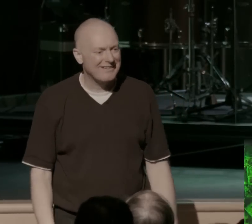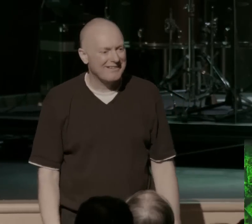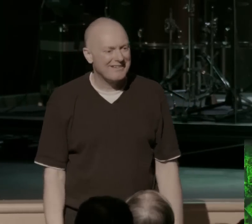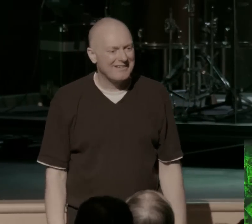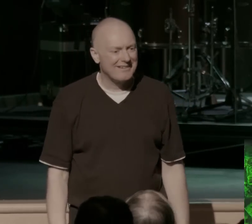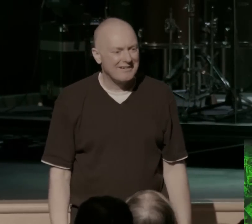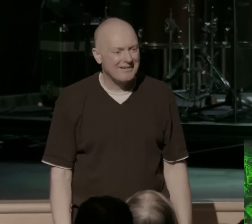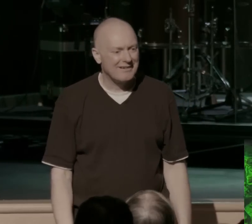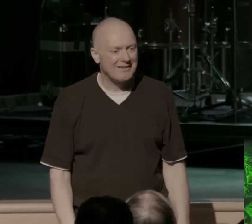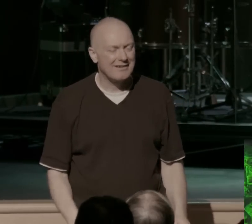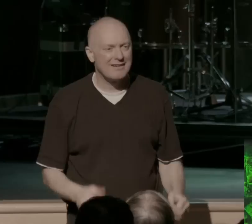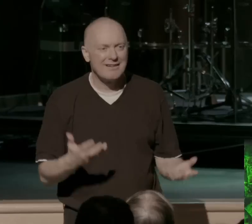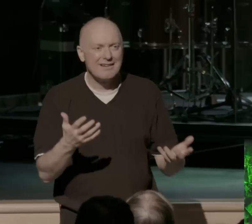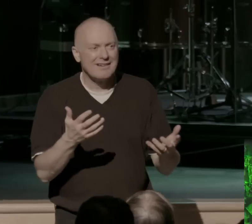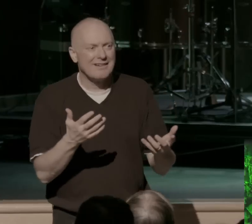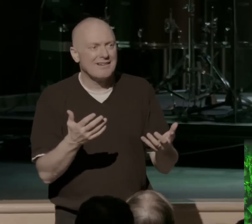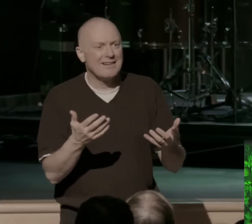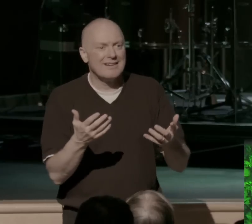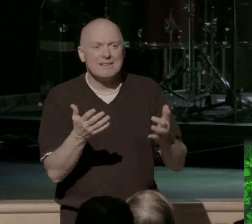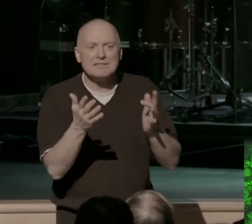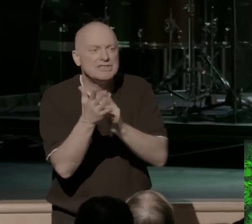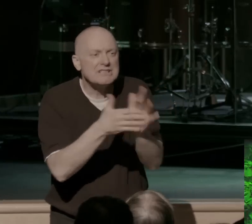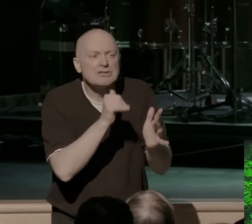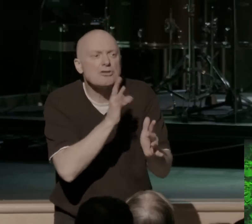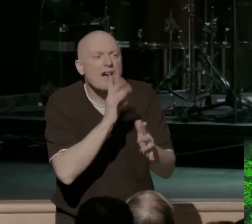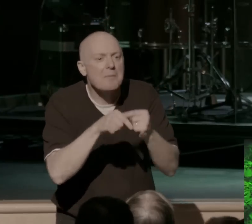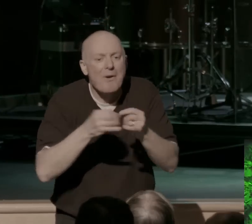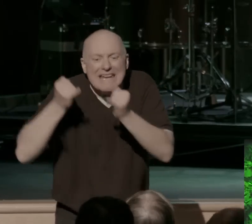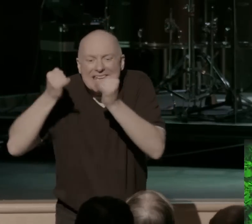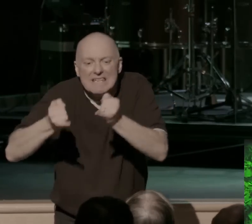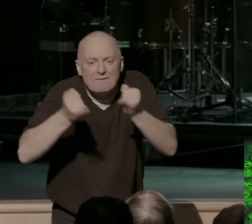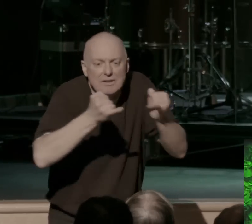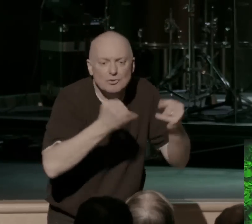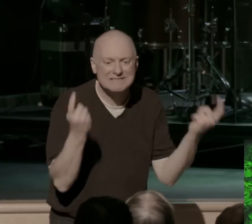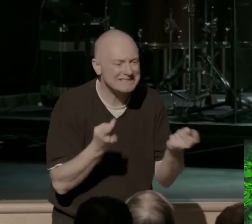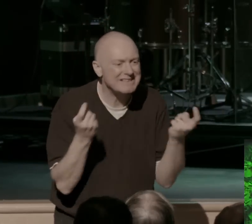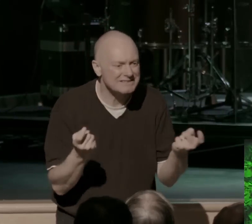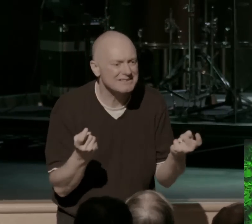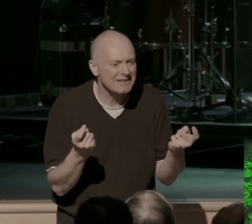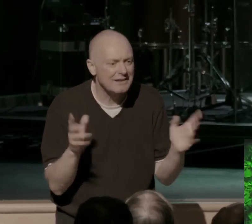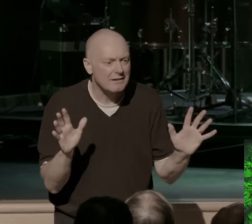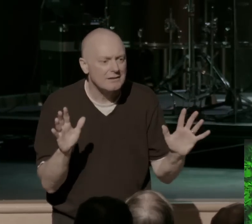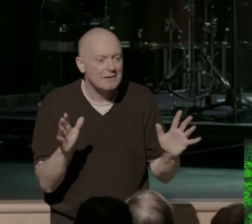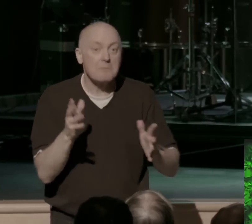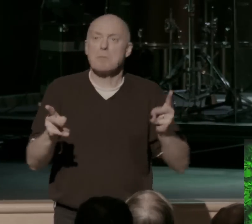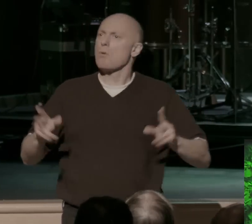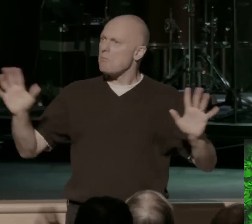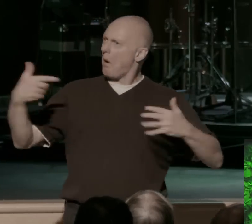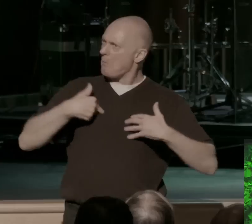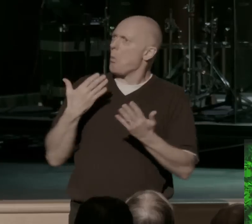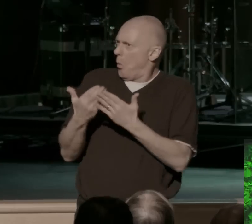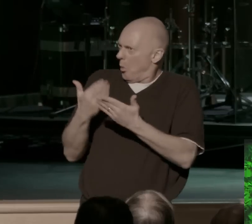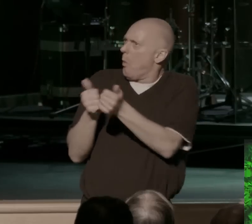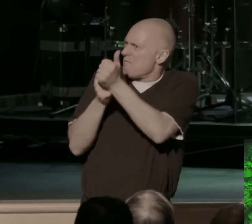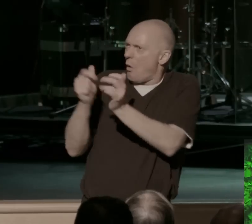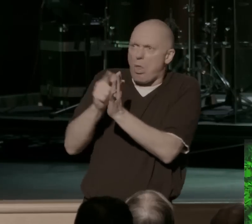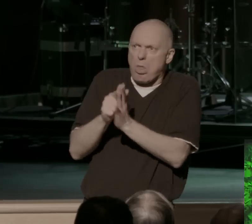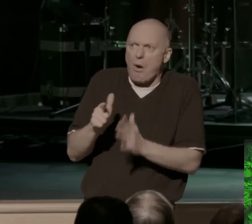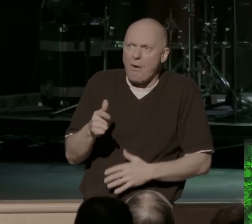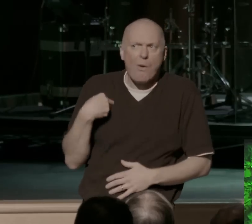And listen, he's not talking about individual acts of sins, because these guys in genre are going, we're doing good. Jesus, we follow the law really well. We're not like the real sinners.